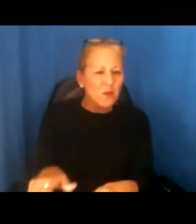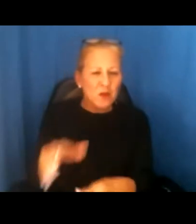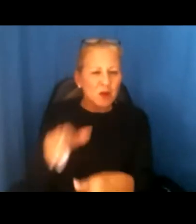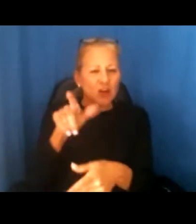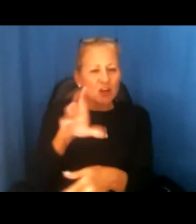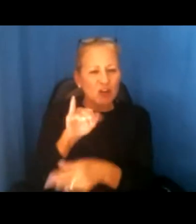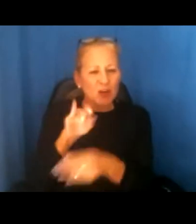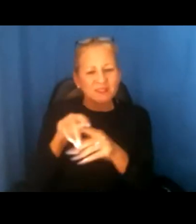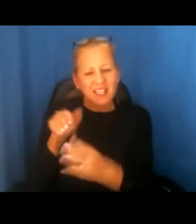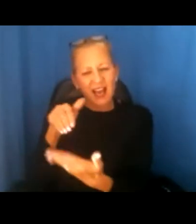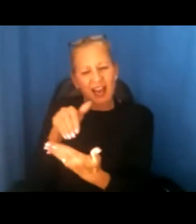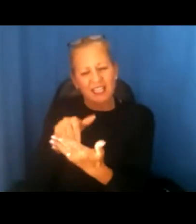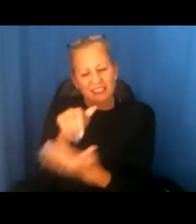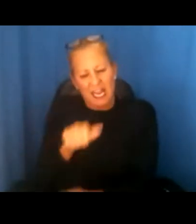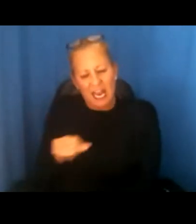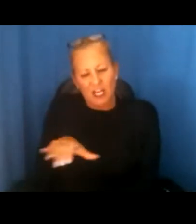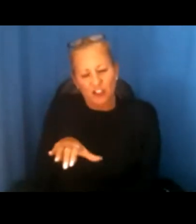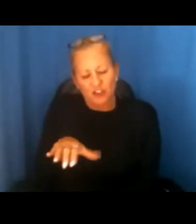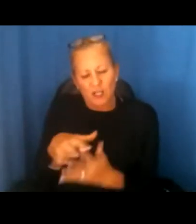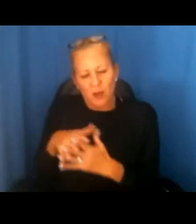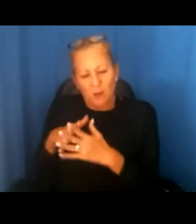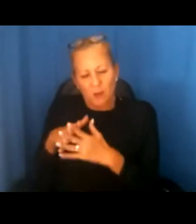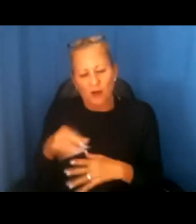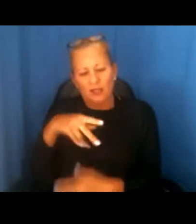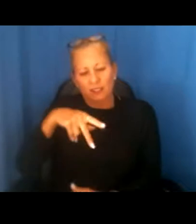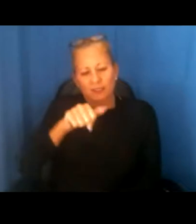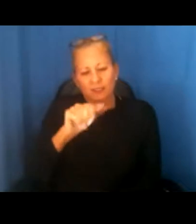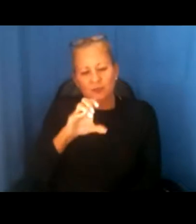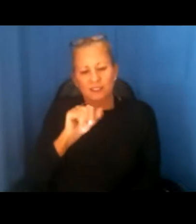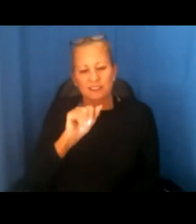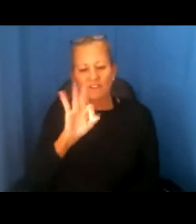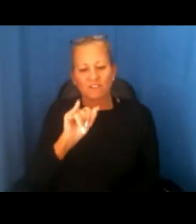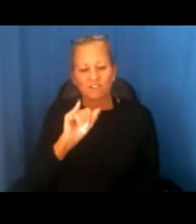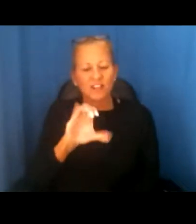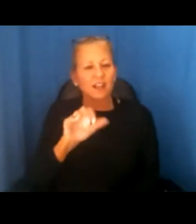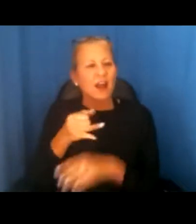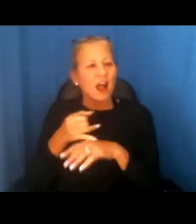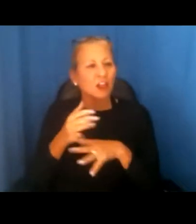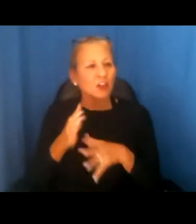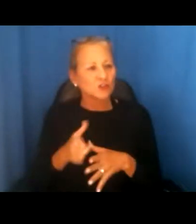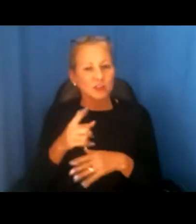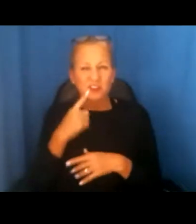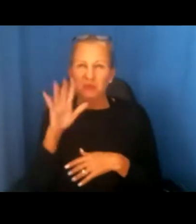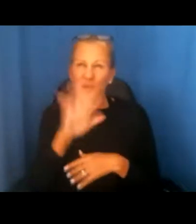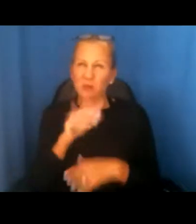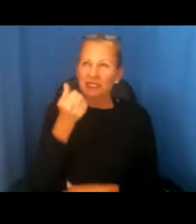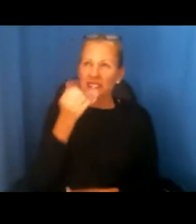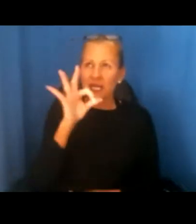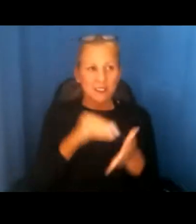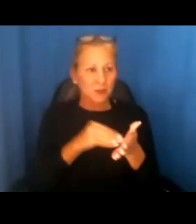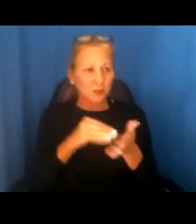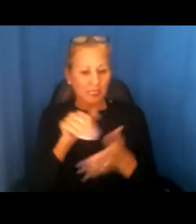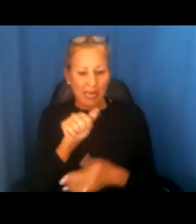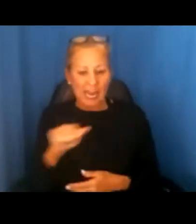and Pacific Islanders. So there are approximately 19 million Asian